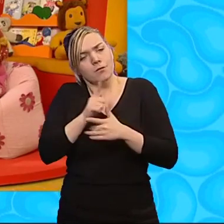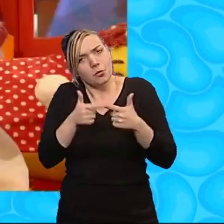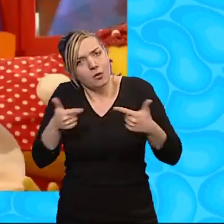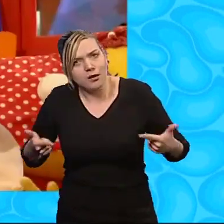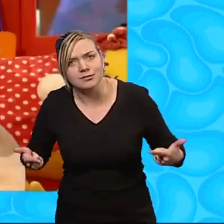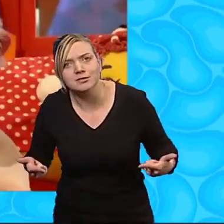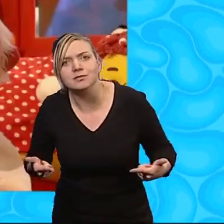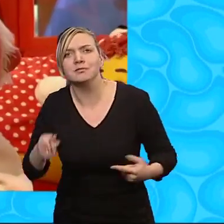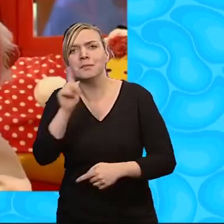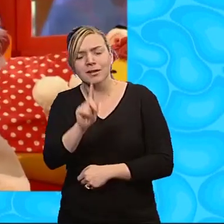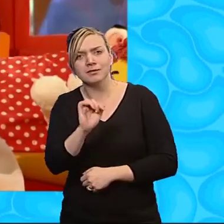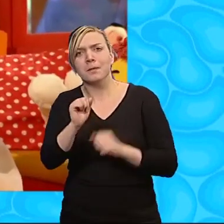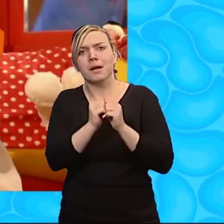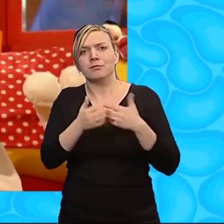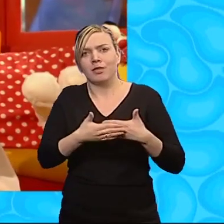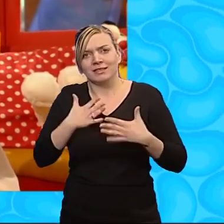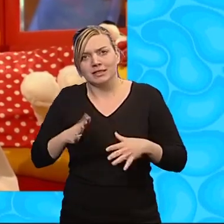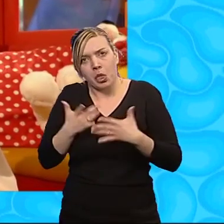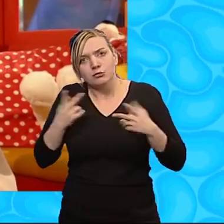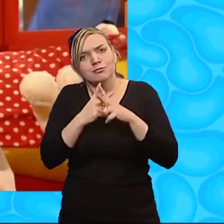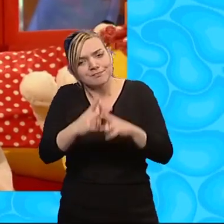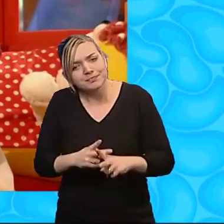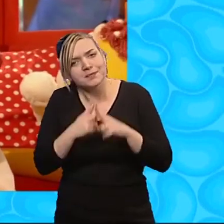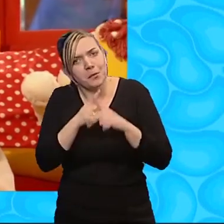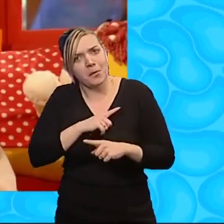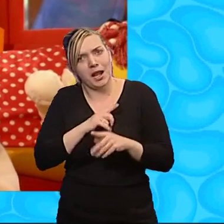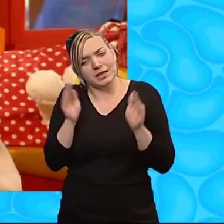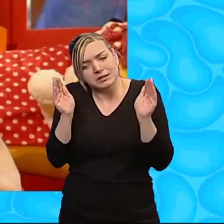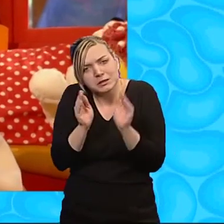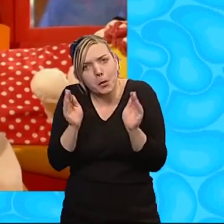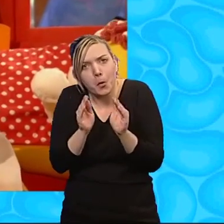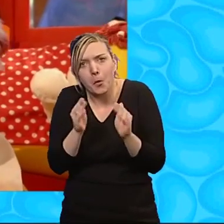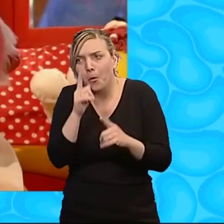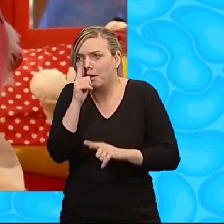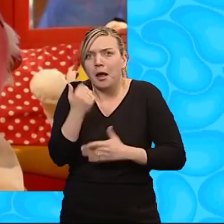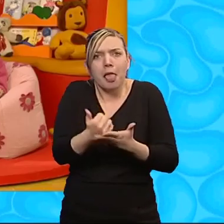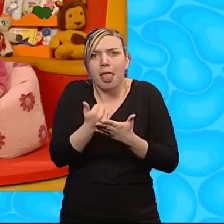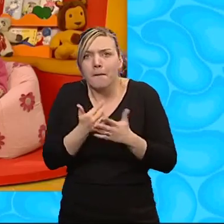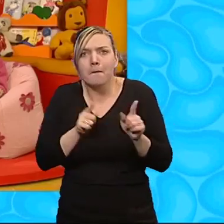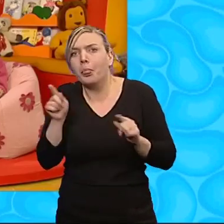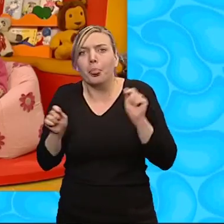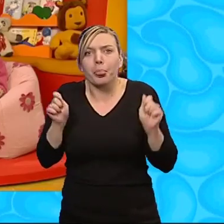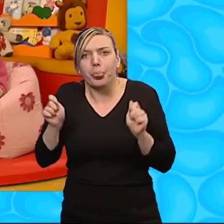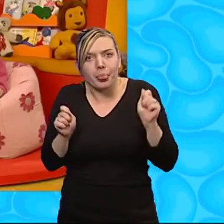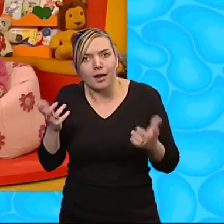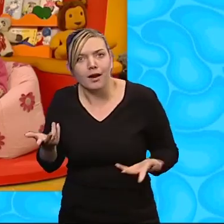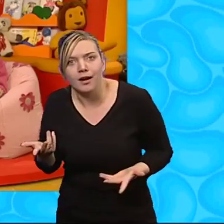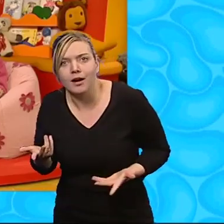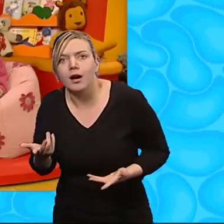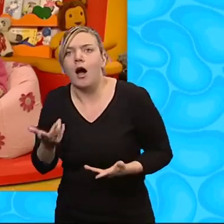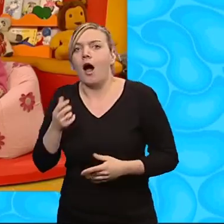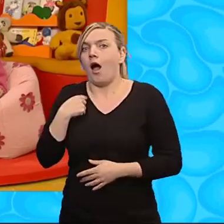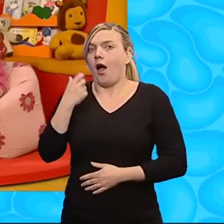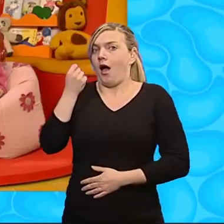It's just your baby brother needs a lot of looking after at the moment, because, well, he's only tiny and helpless. Hey, I'll tell you what.